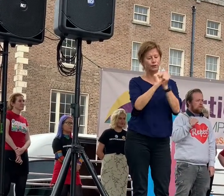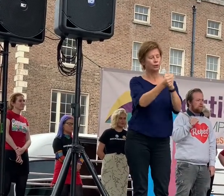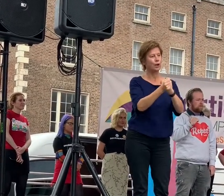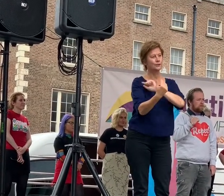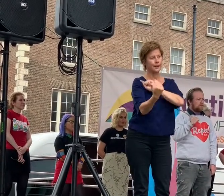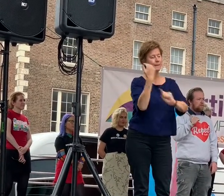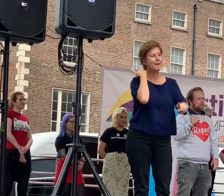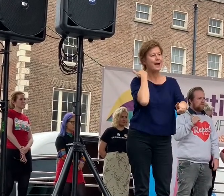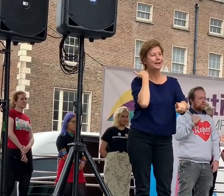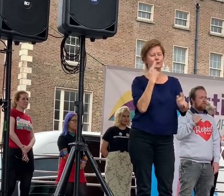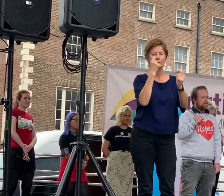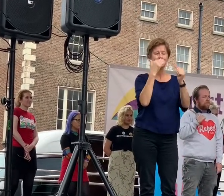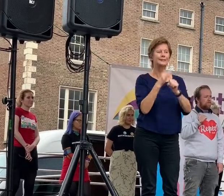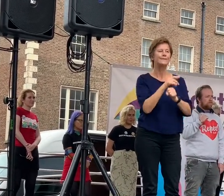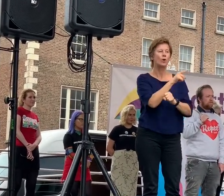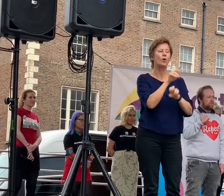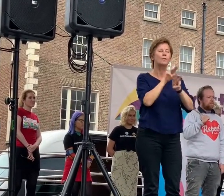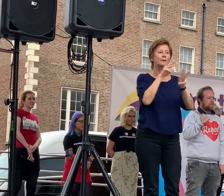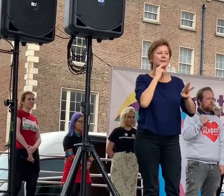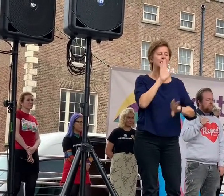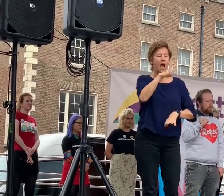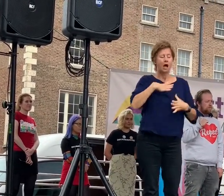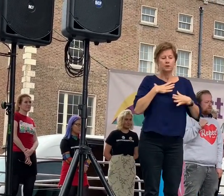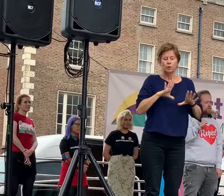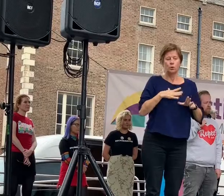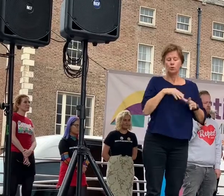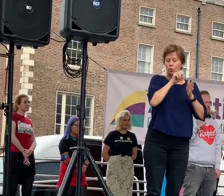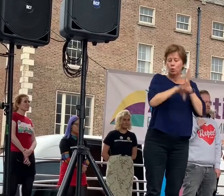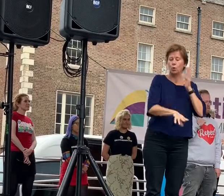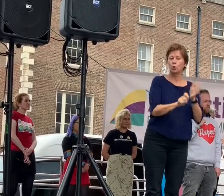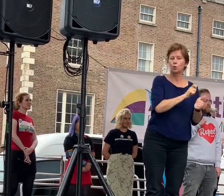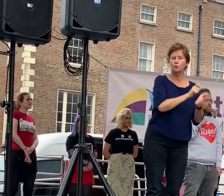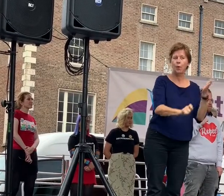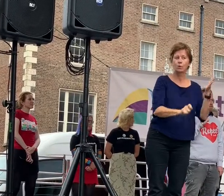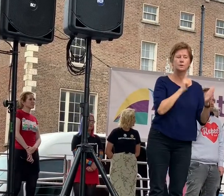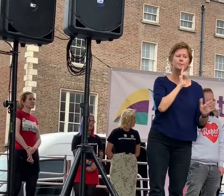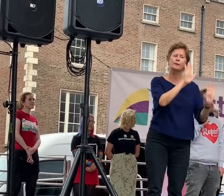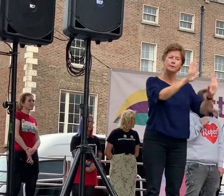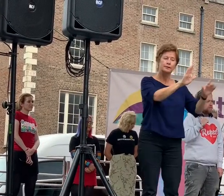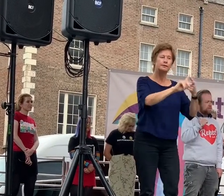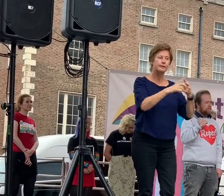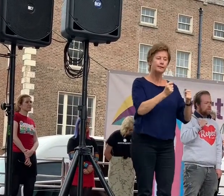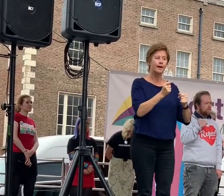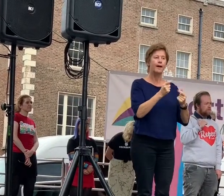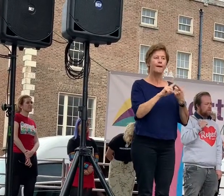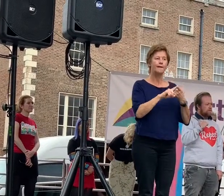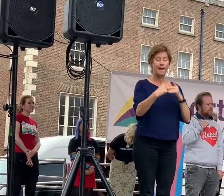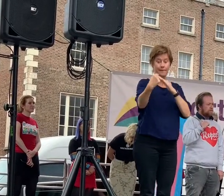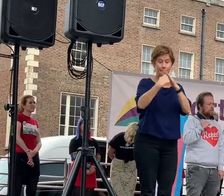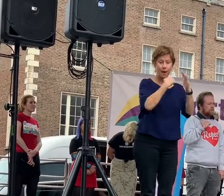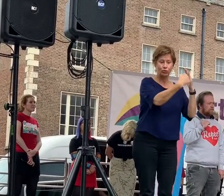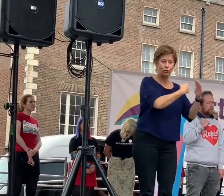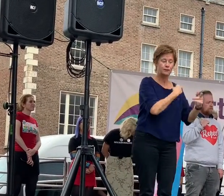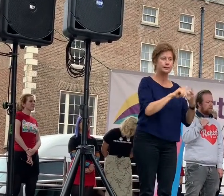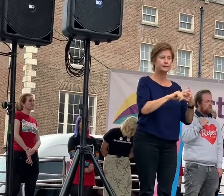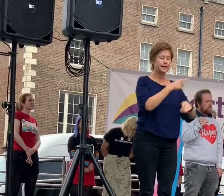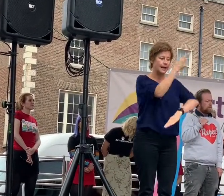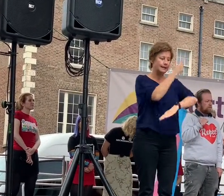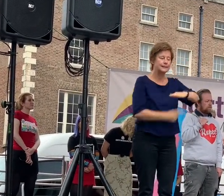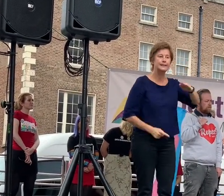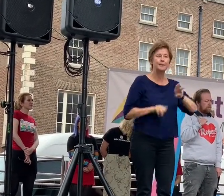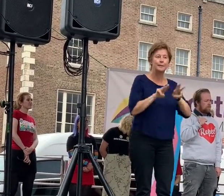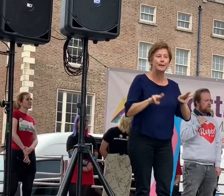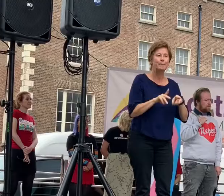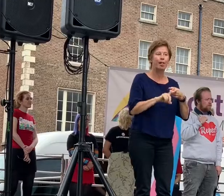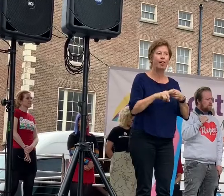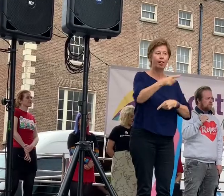for you to not lose votes over including trans, non-binary folk, migrants, disabled folk. You used their names to chant like Savita and